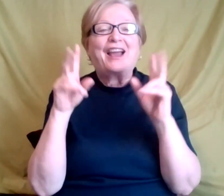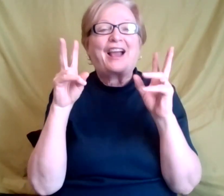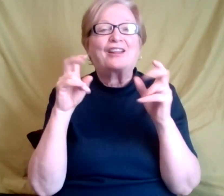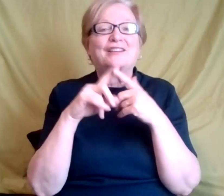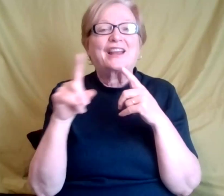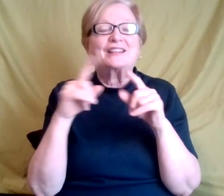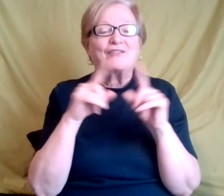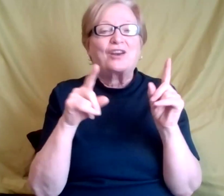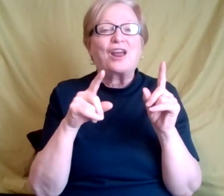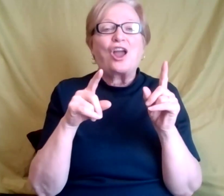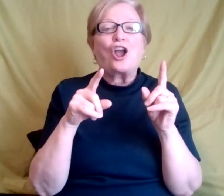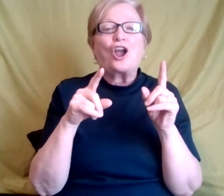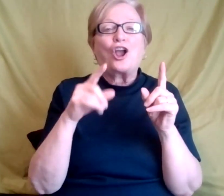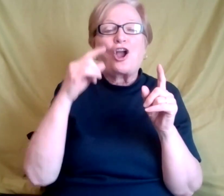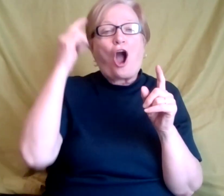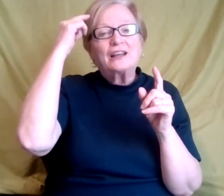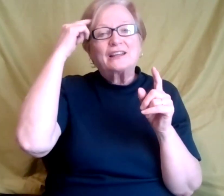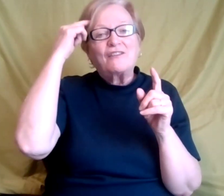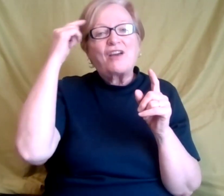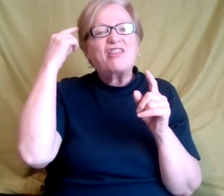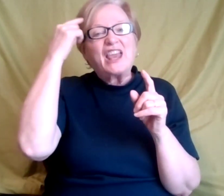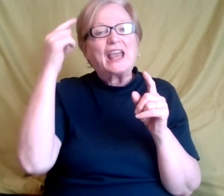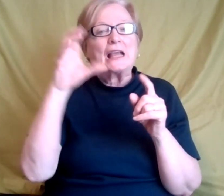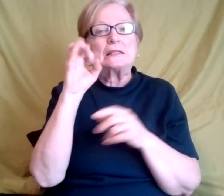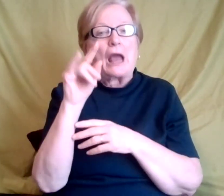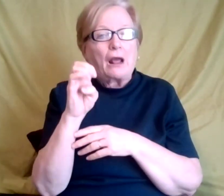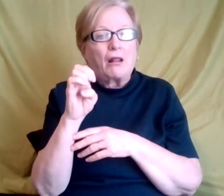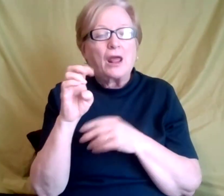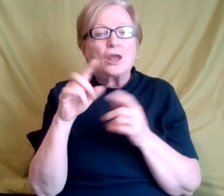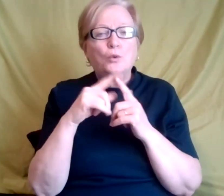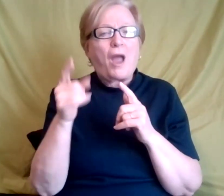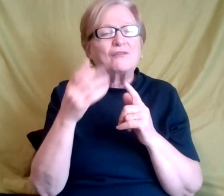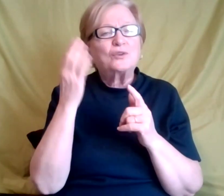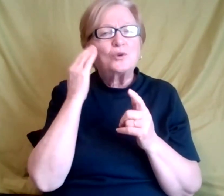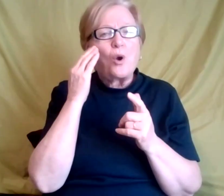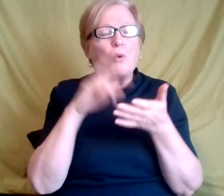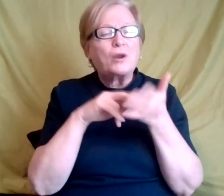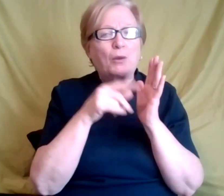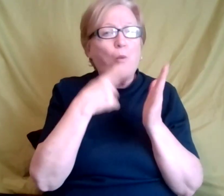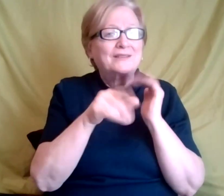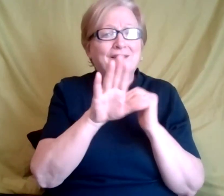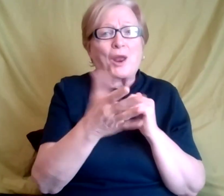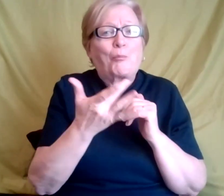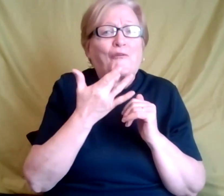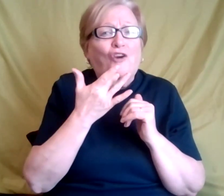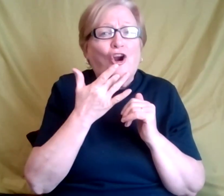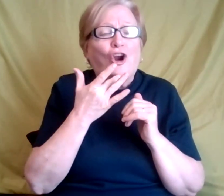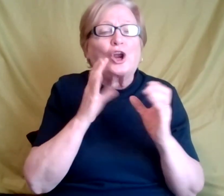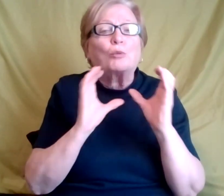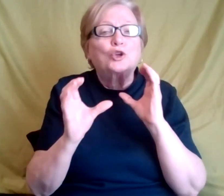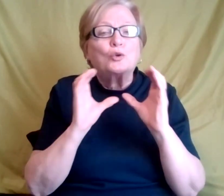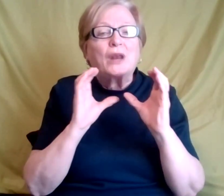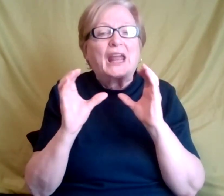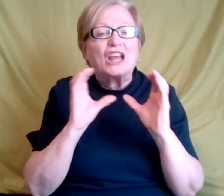come into your workplace, and again, you have to know what their preferred communication style